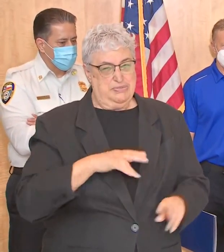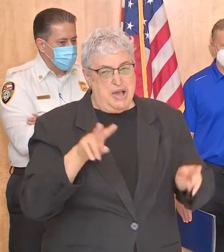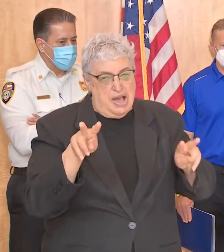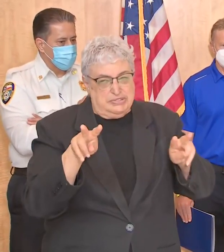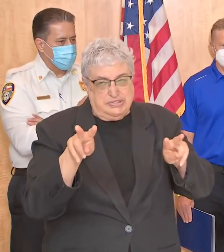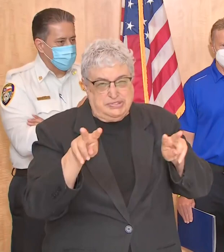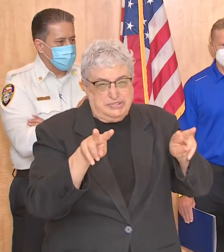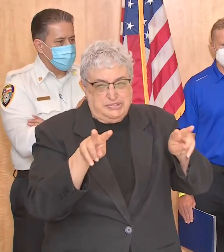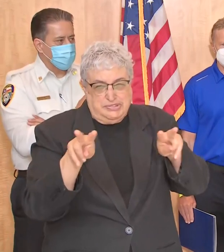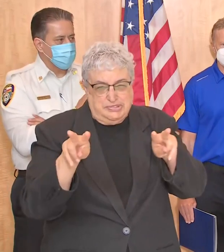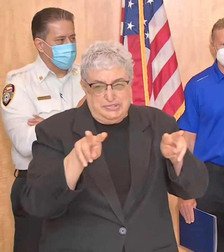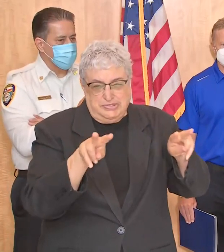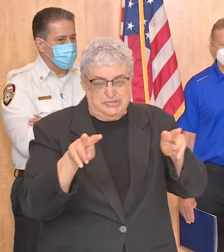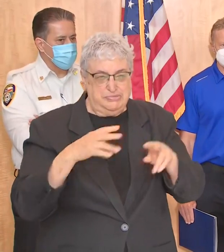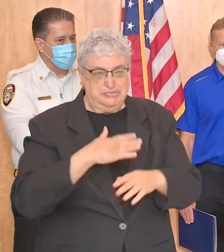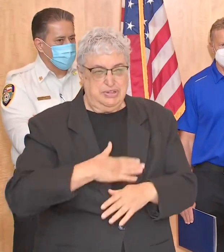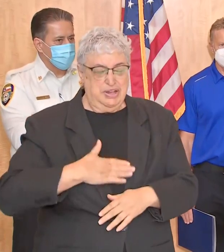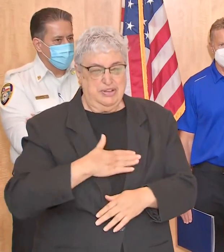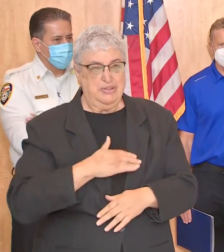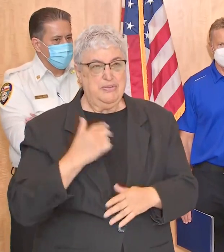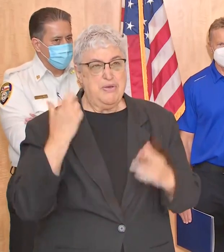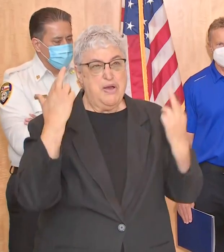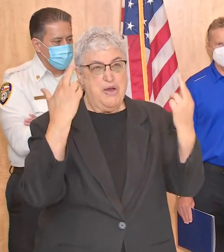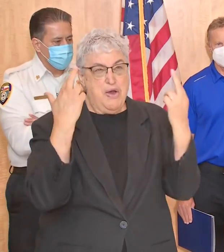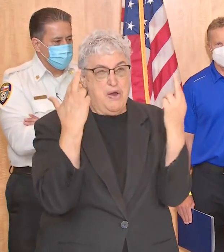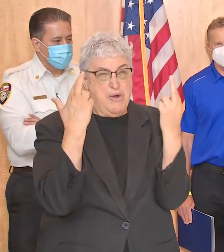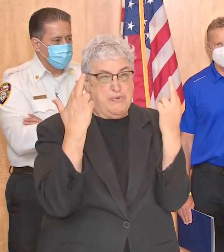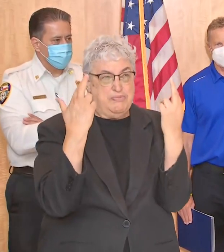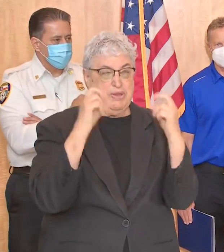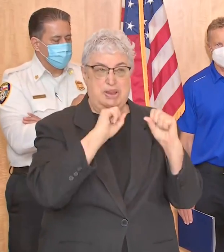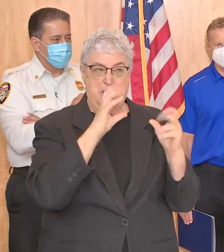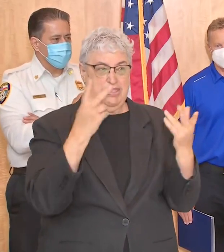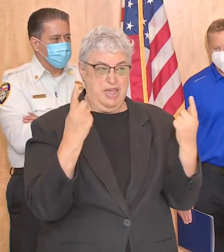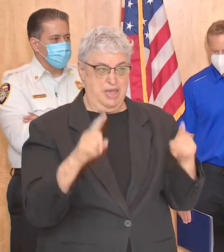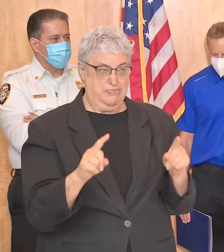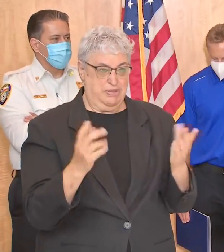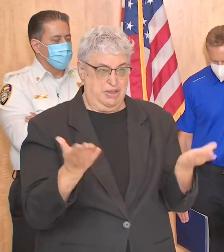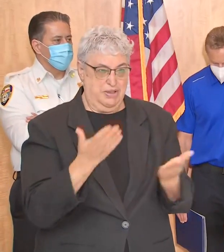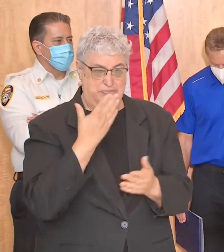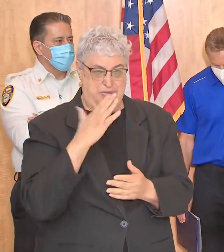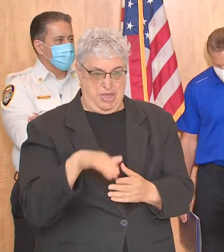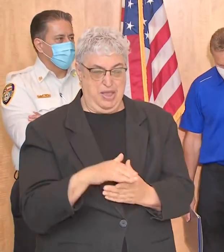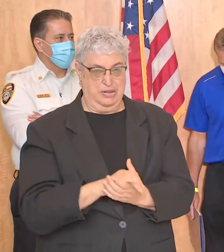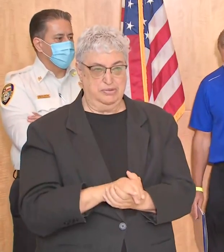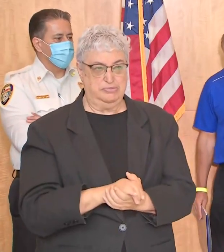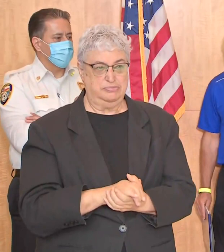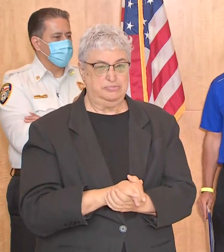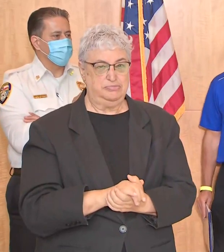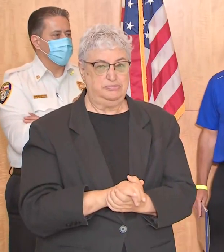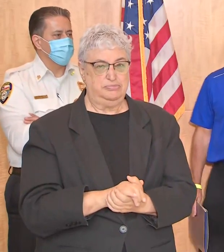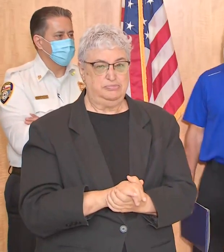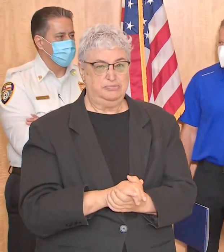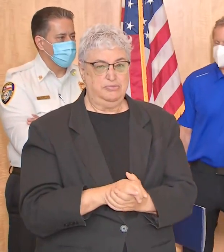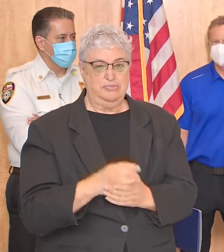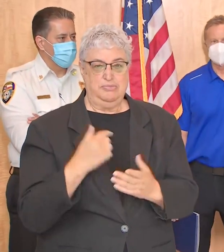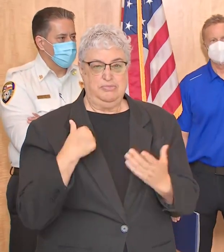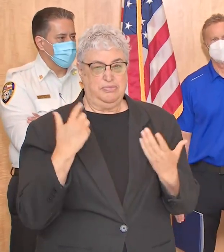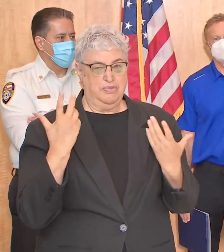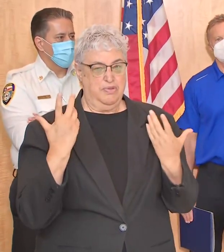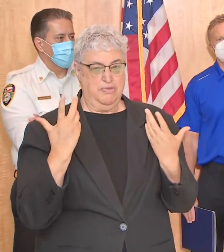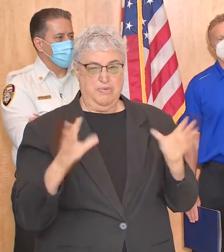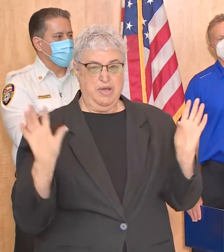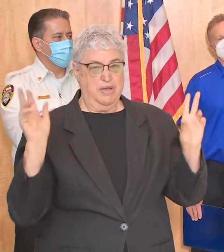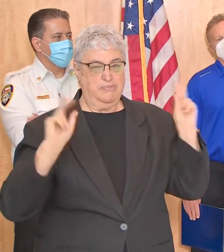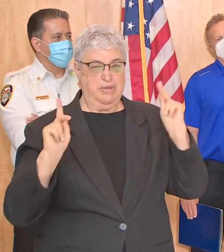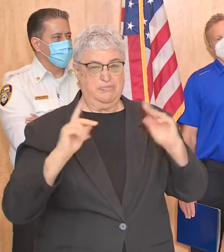guard we are cautiously optimistic but then still the storm has left I don't want anyone to let to let their to let